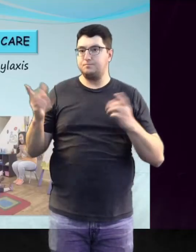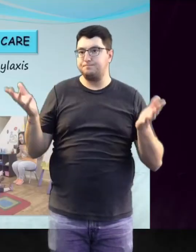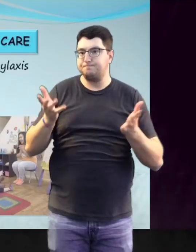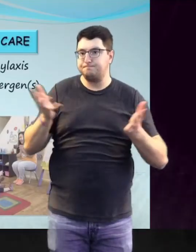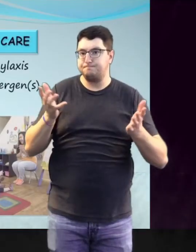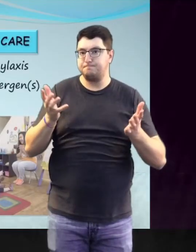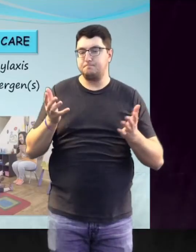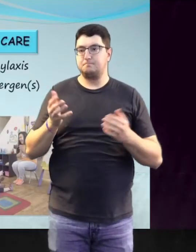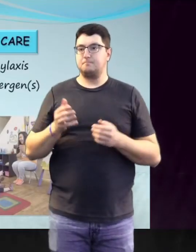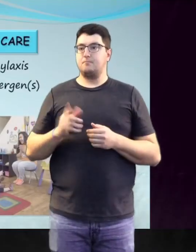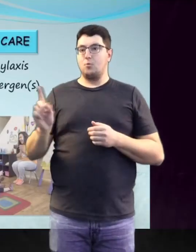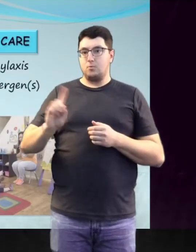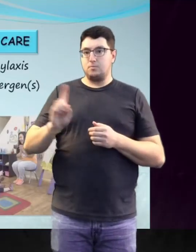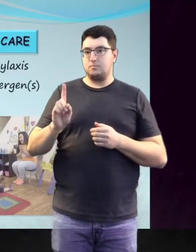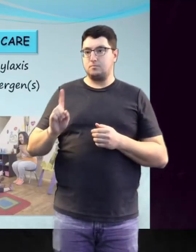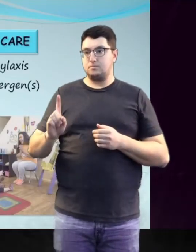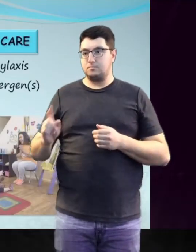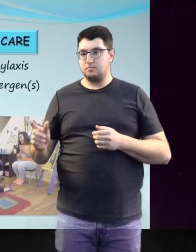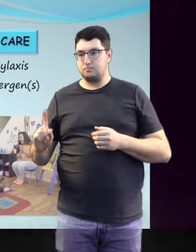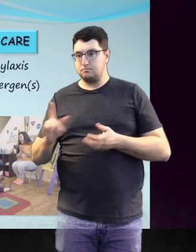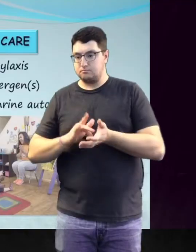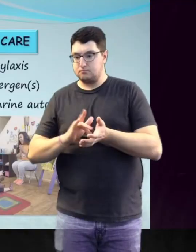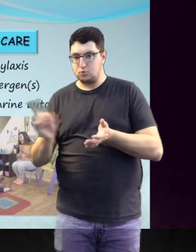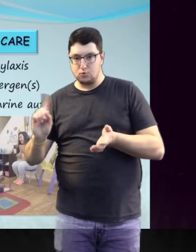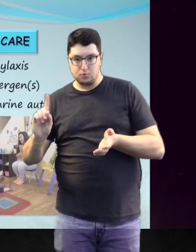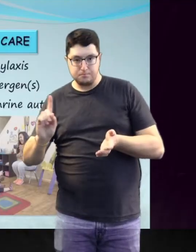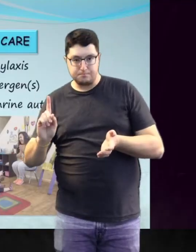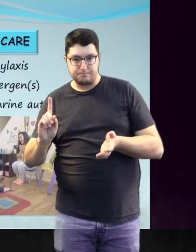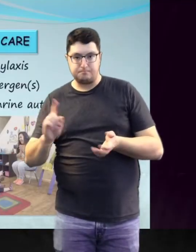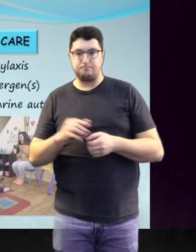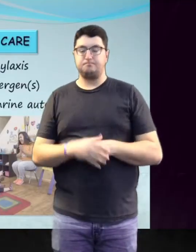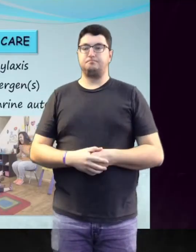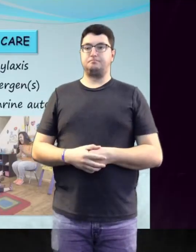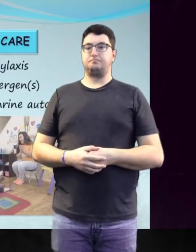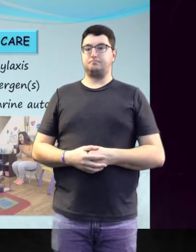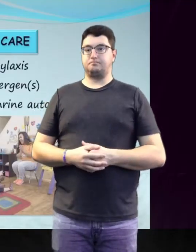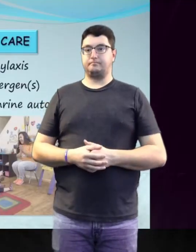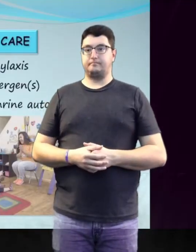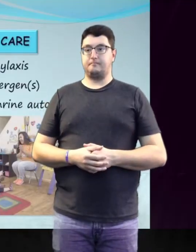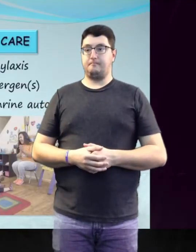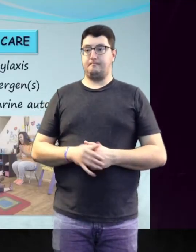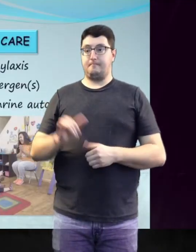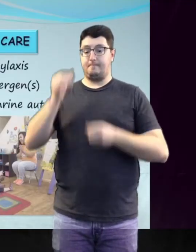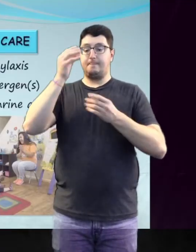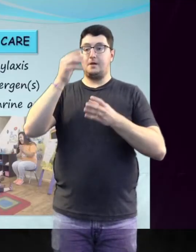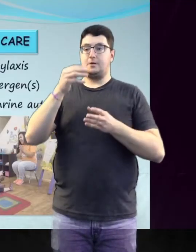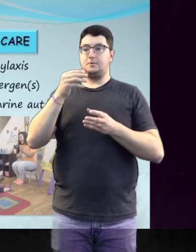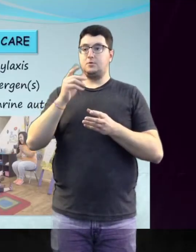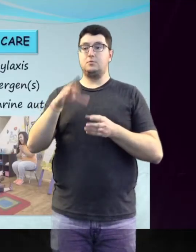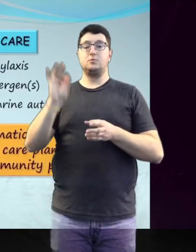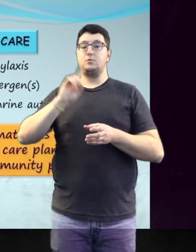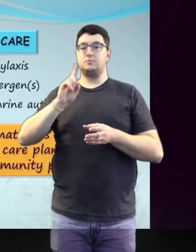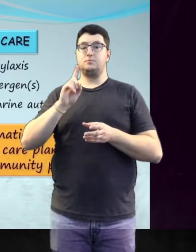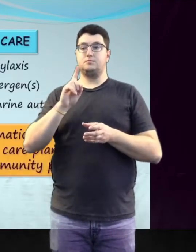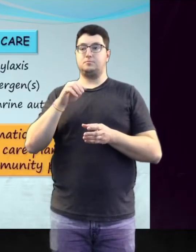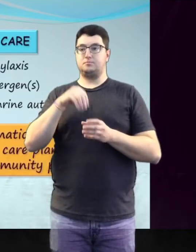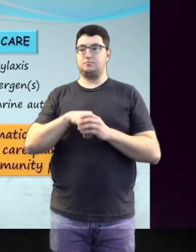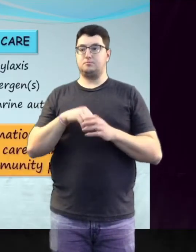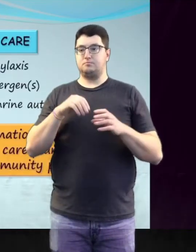what their life-threatening allergen is and where their epinephrine autoinjector is located. This information can